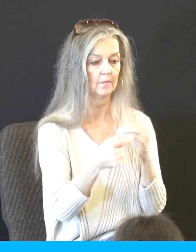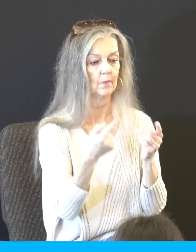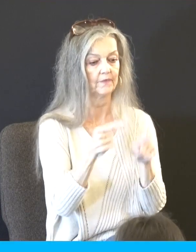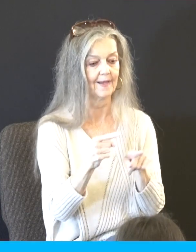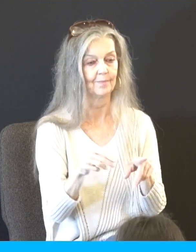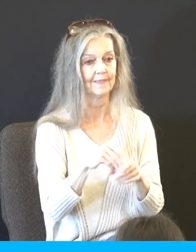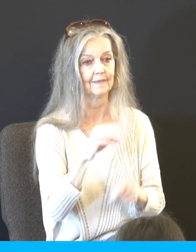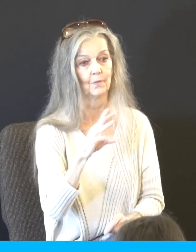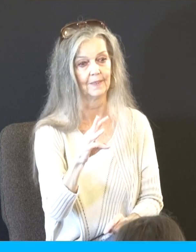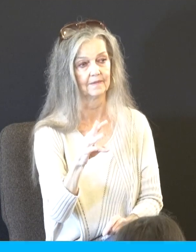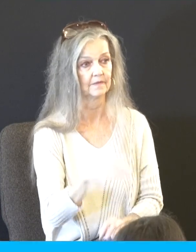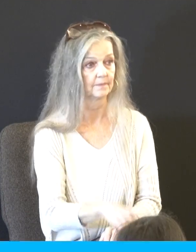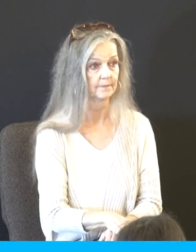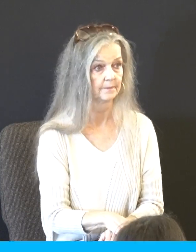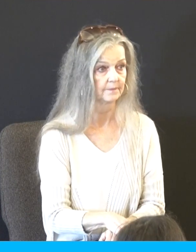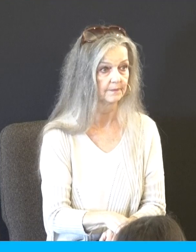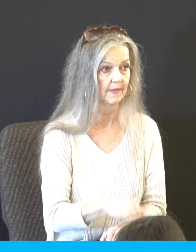Coast. That was 40 days ago.